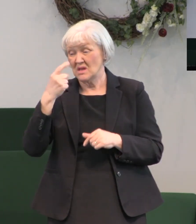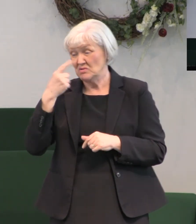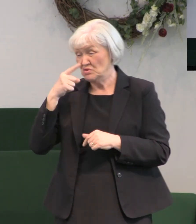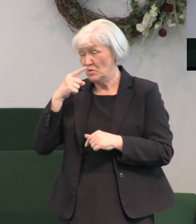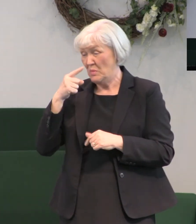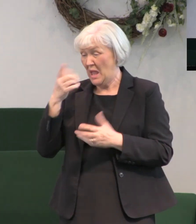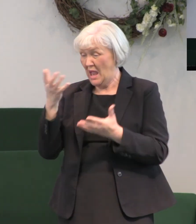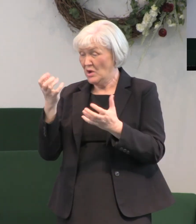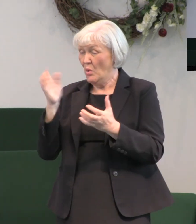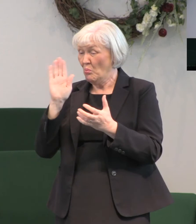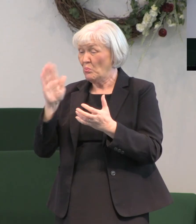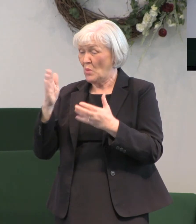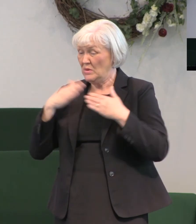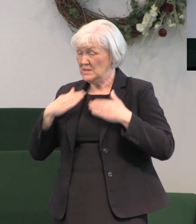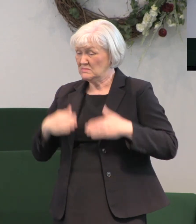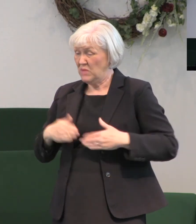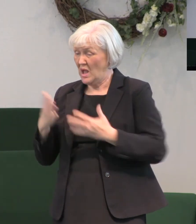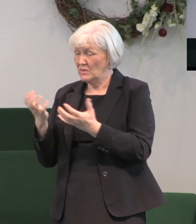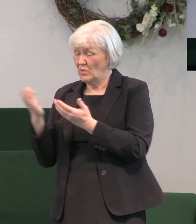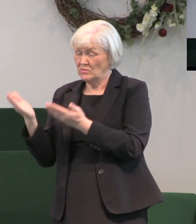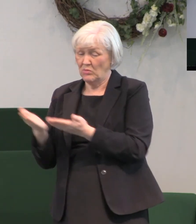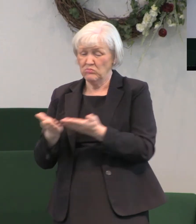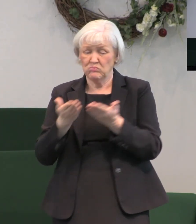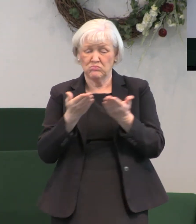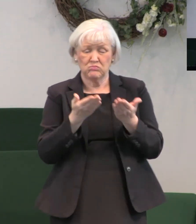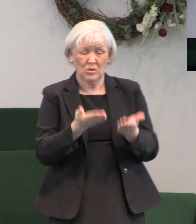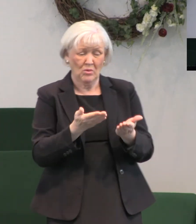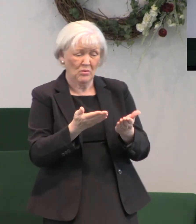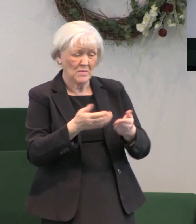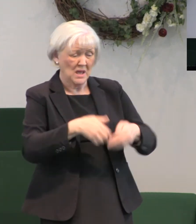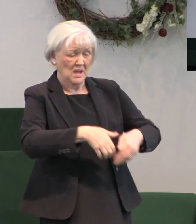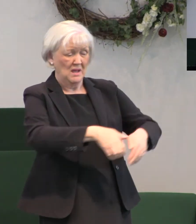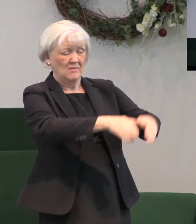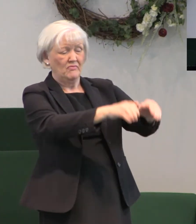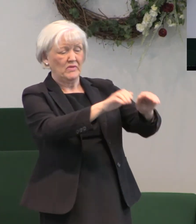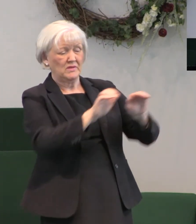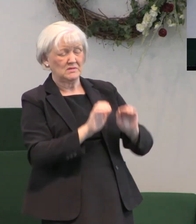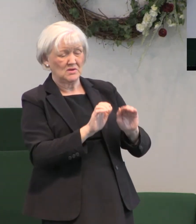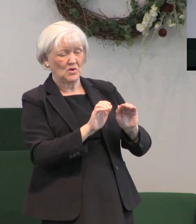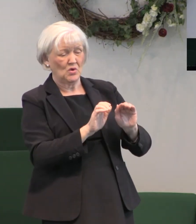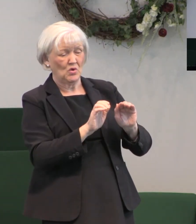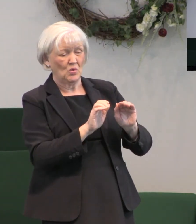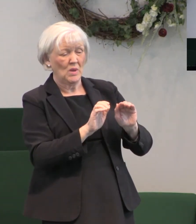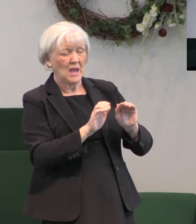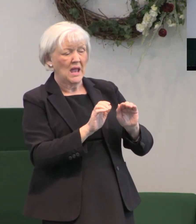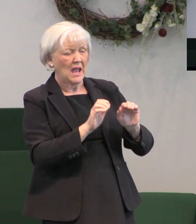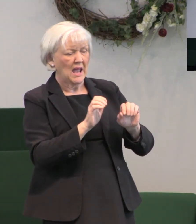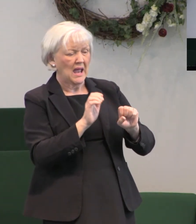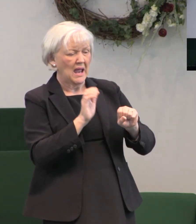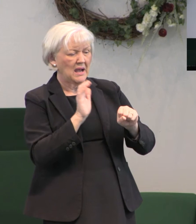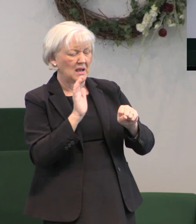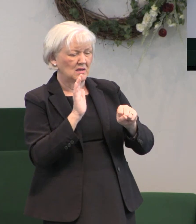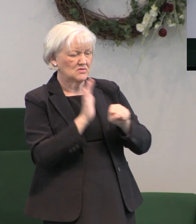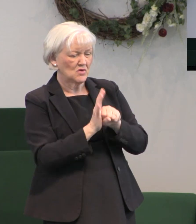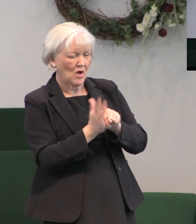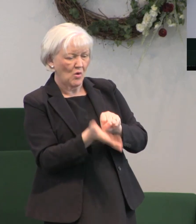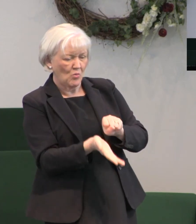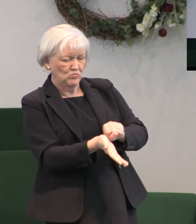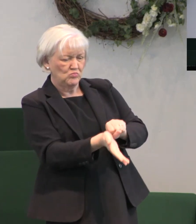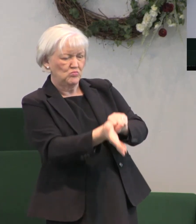placed it in Joseph's tomb and they rolled a stone in front of it